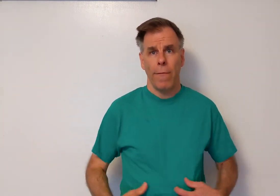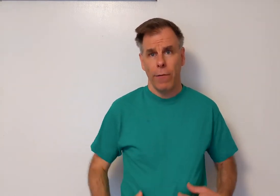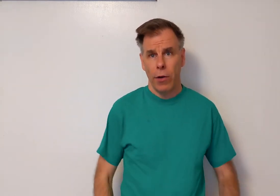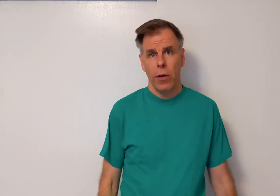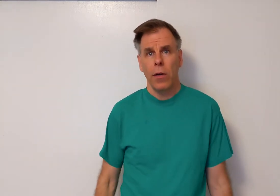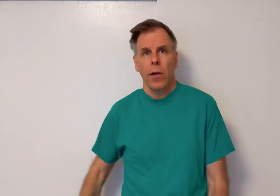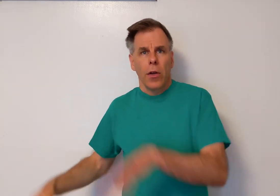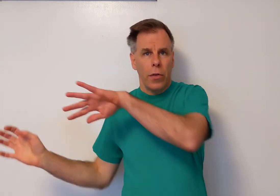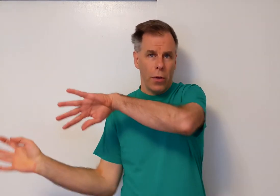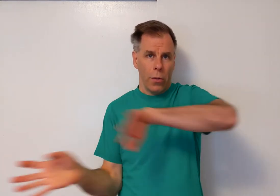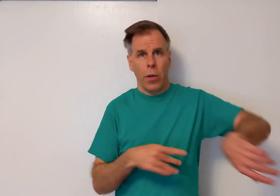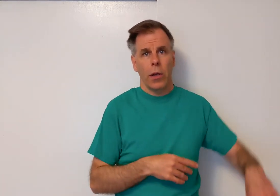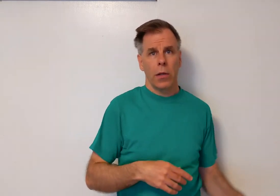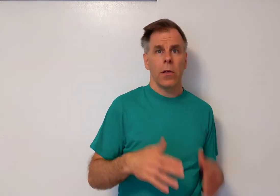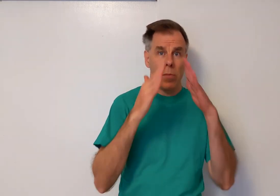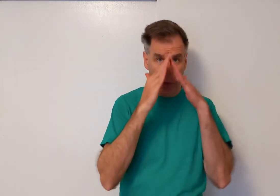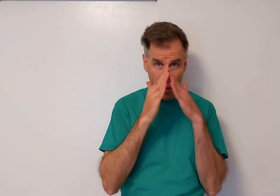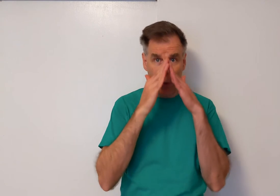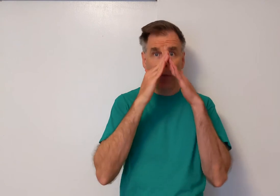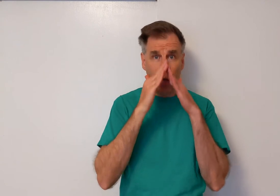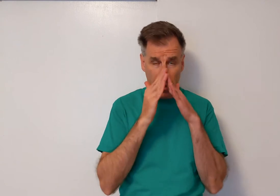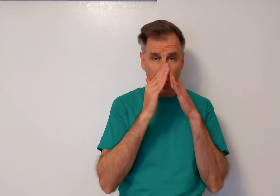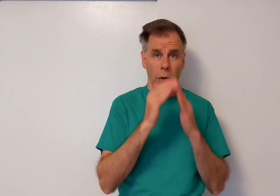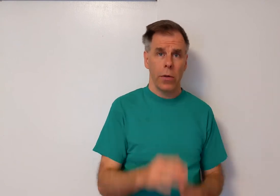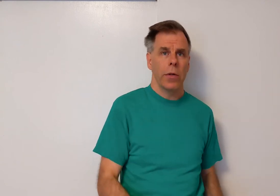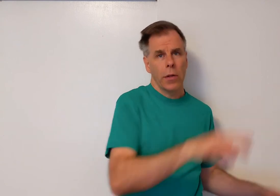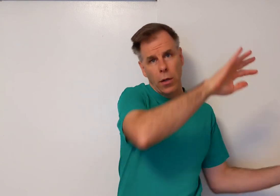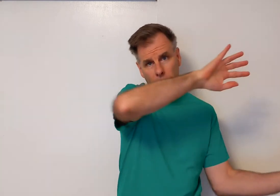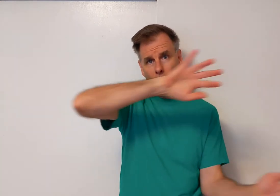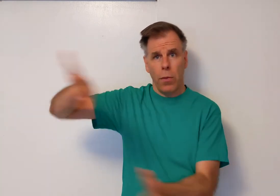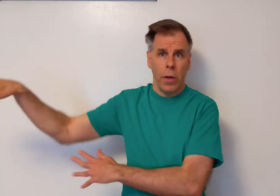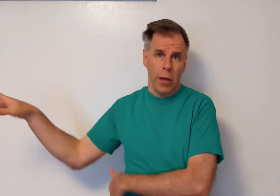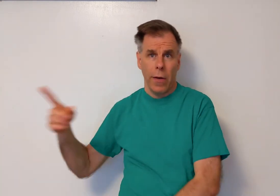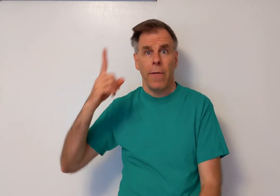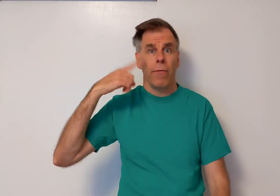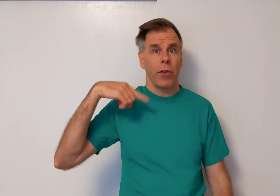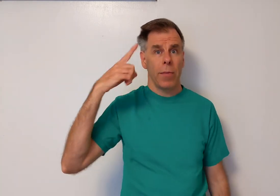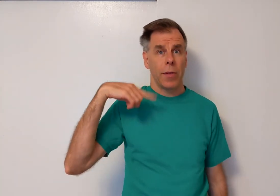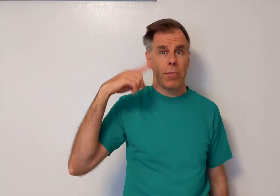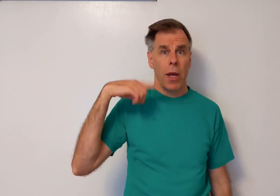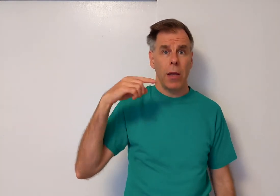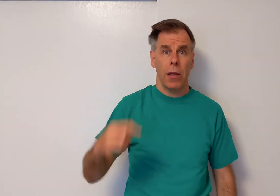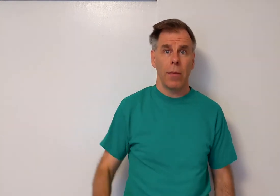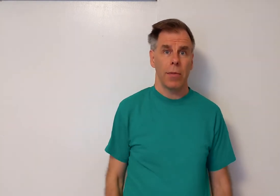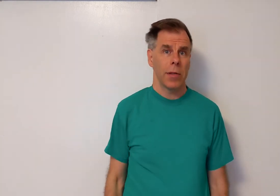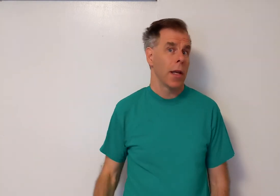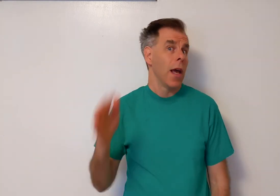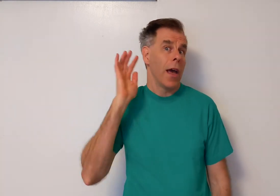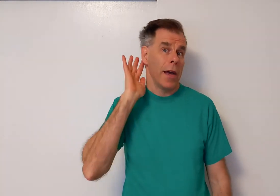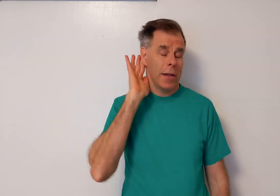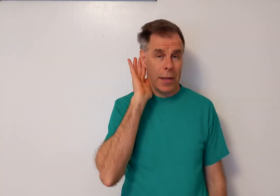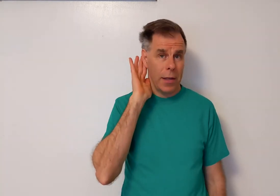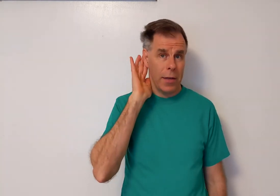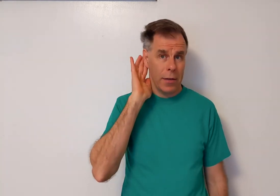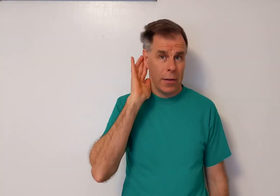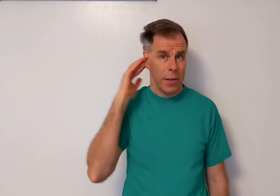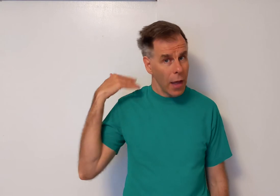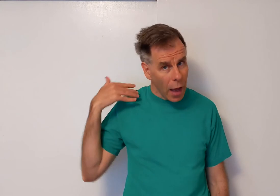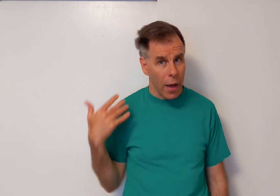fur. The wind blows my nose. The wind flips my lips. And here's how